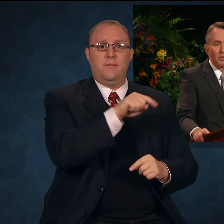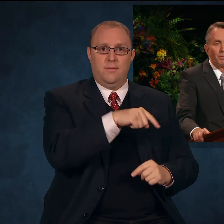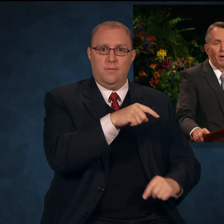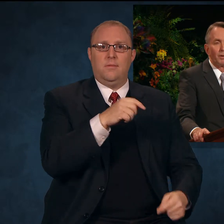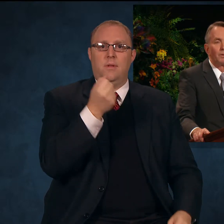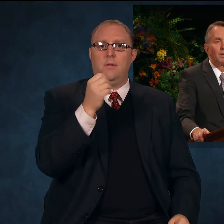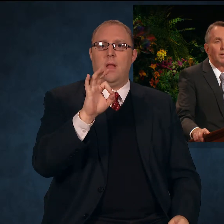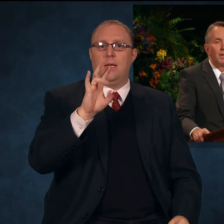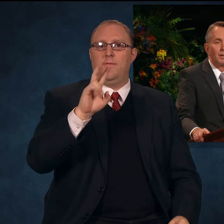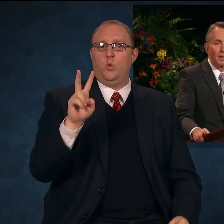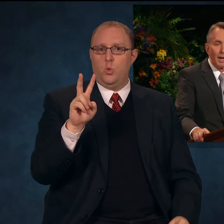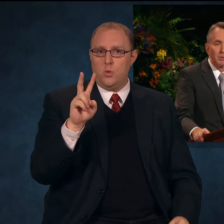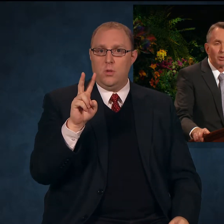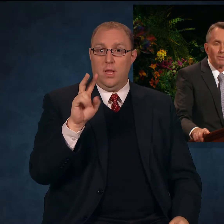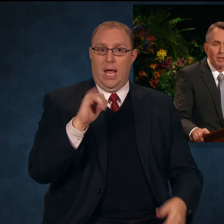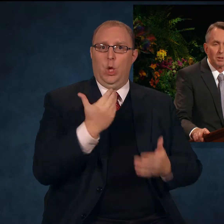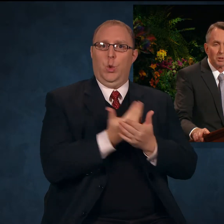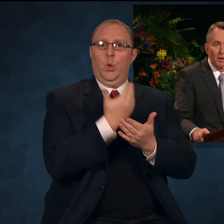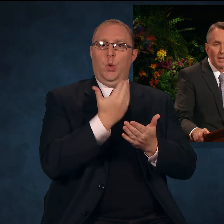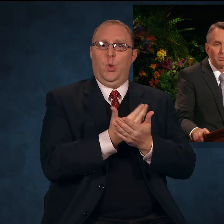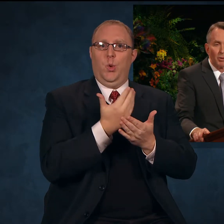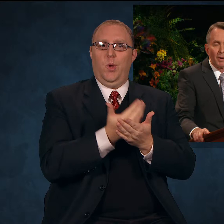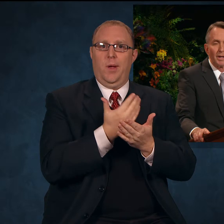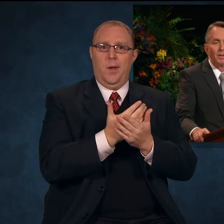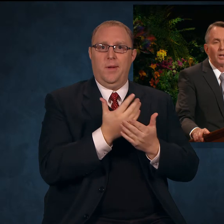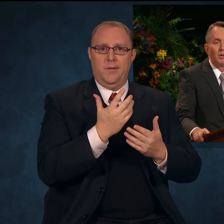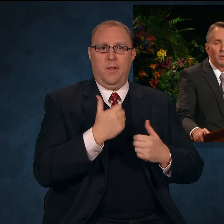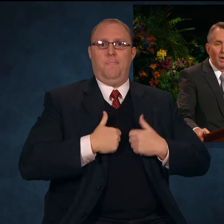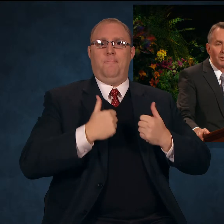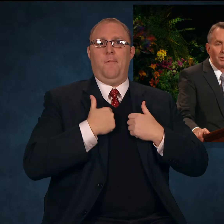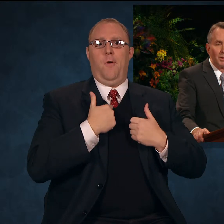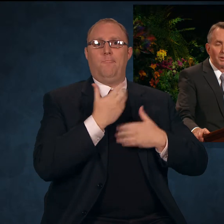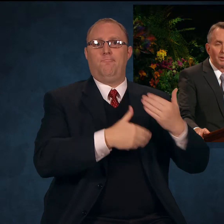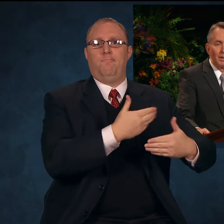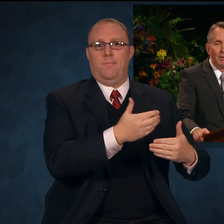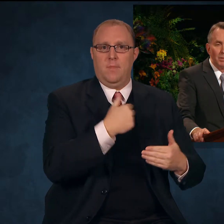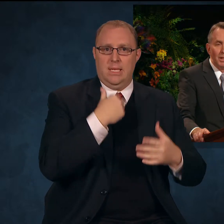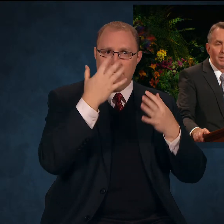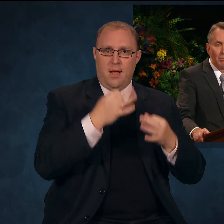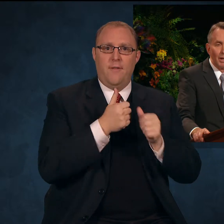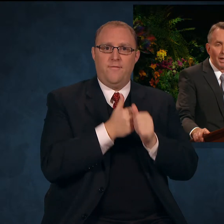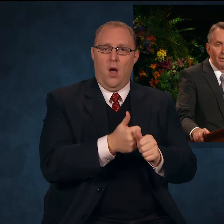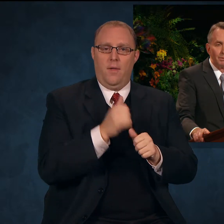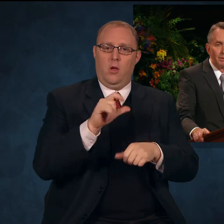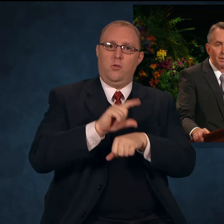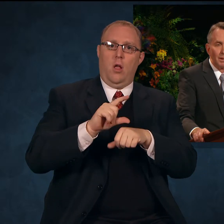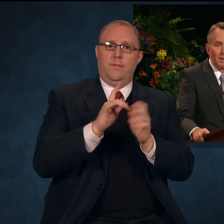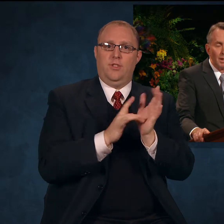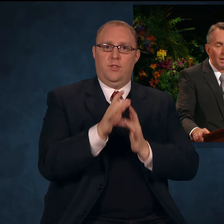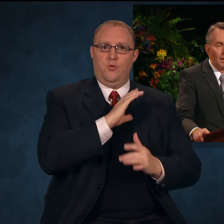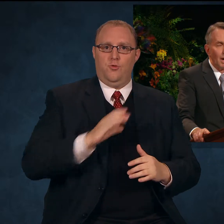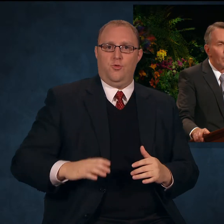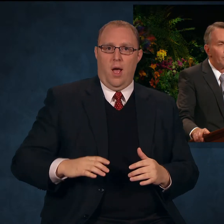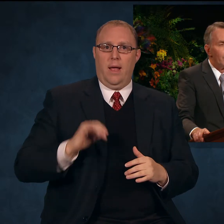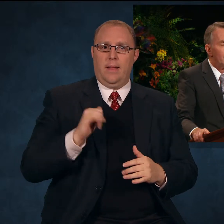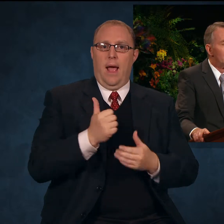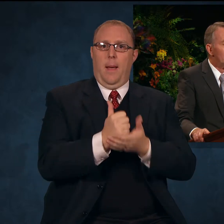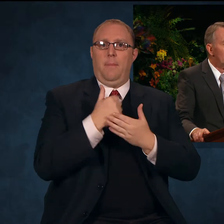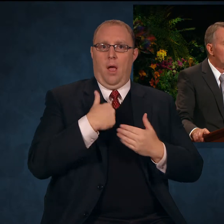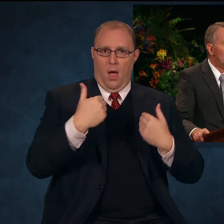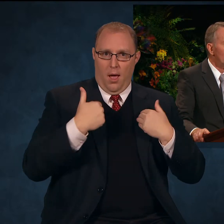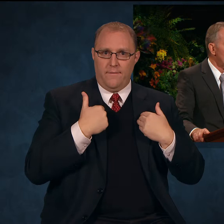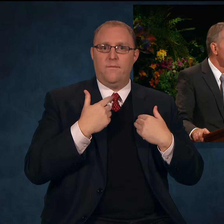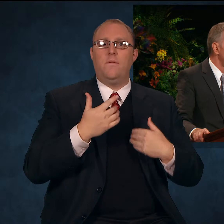I chose to follow, the gospel of Jesus Christ, provided direction and meaning to my life. However,